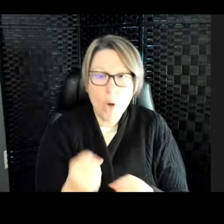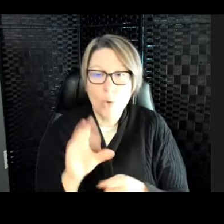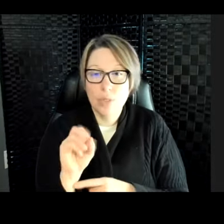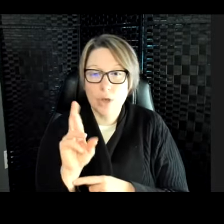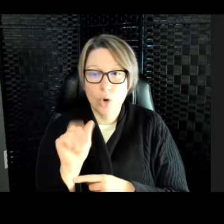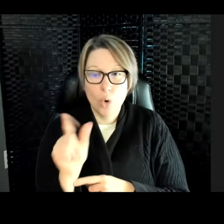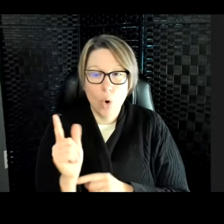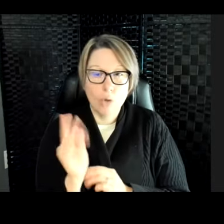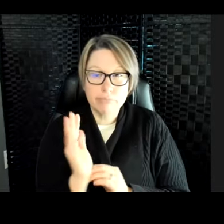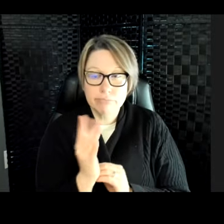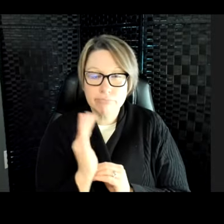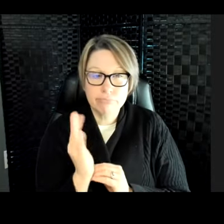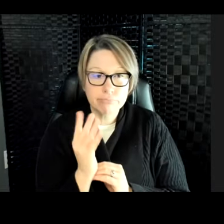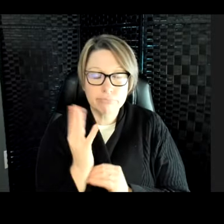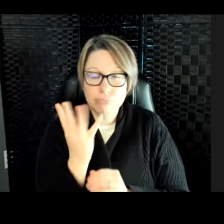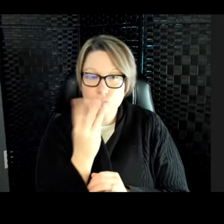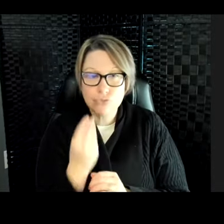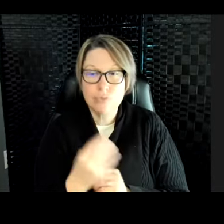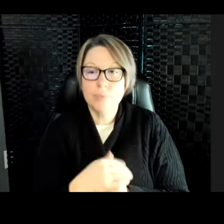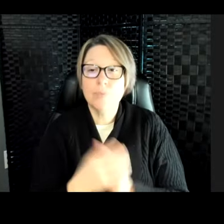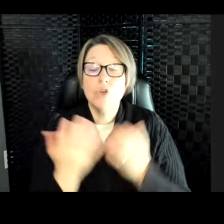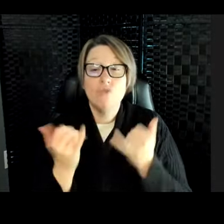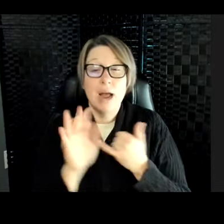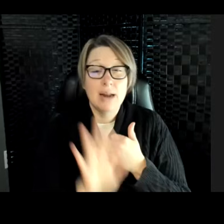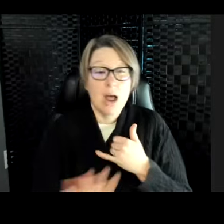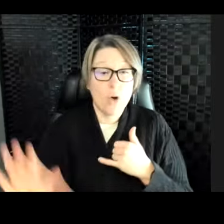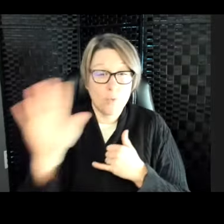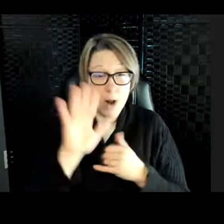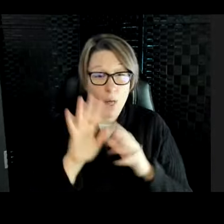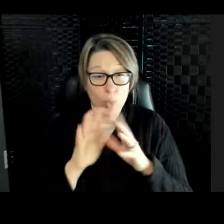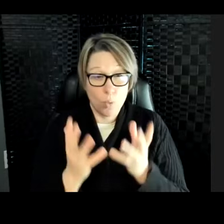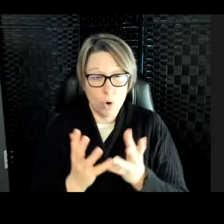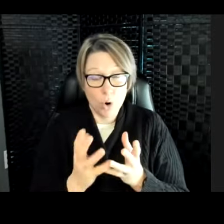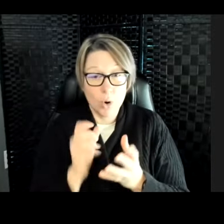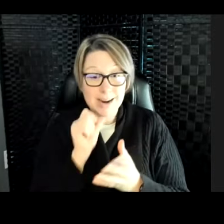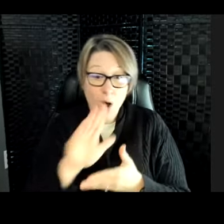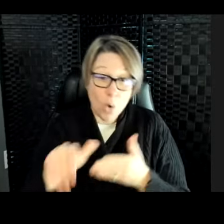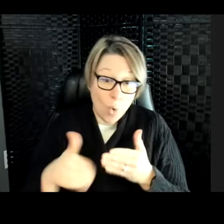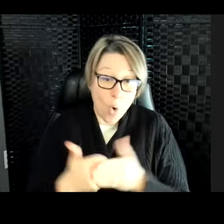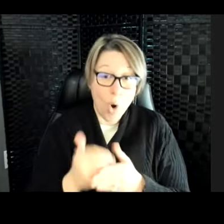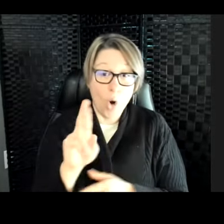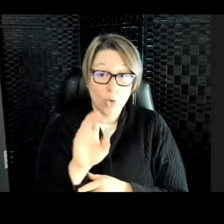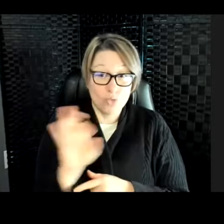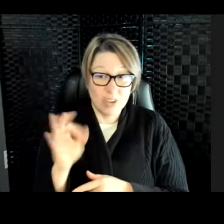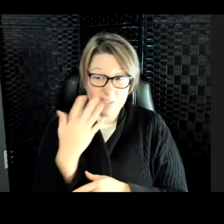And right now around the world, not all of our reefs look like this anymore. Because